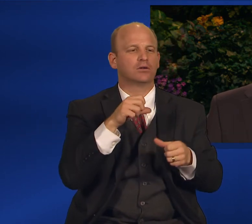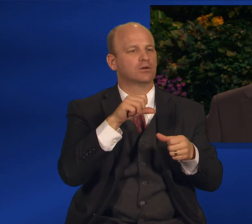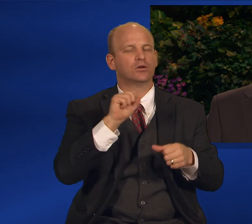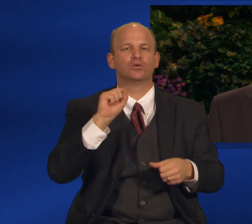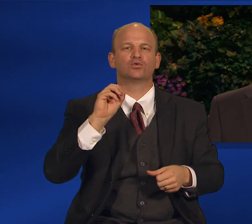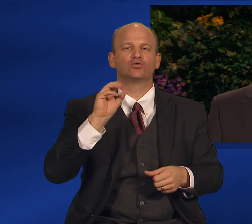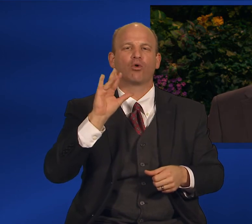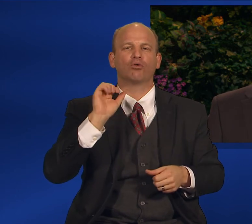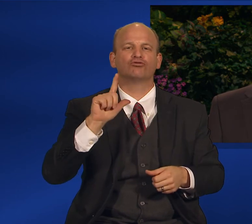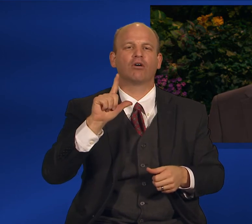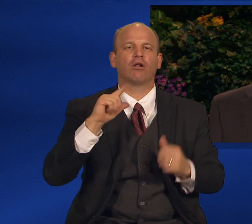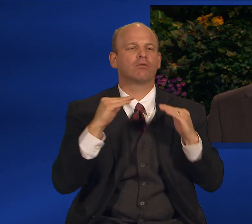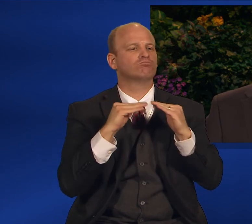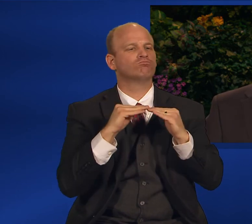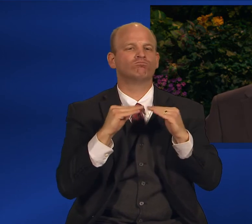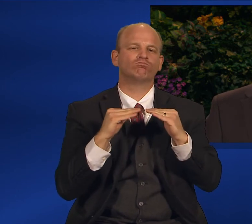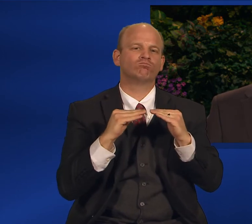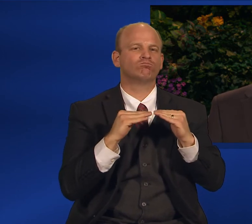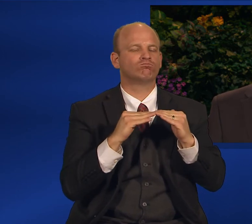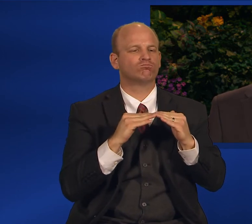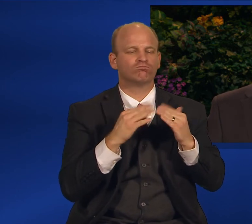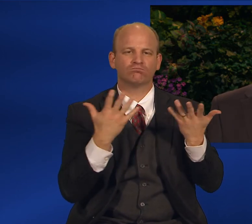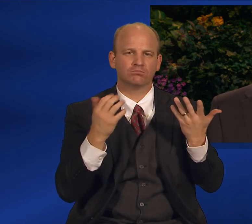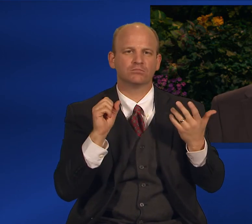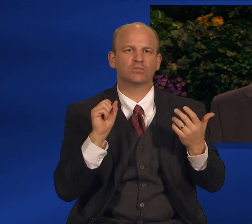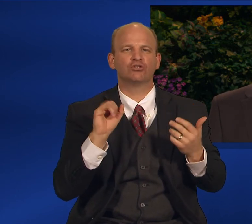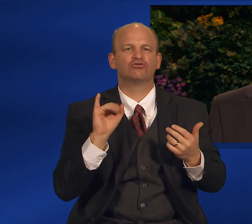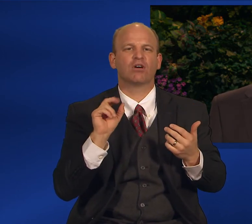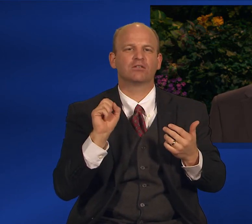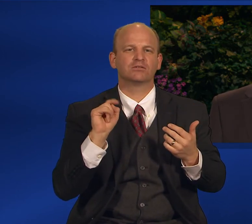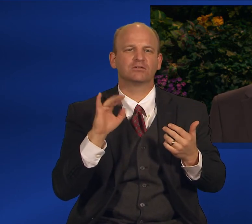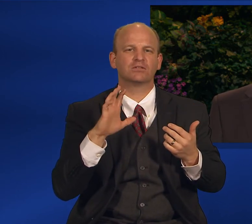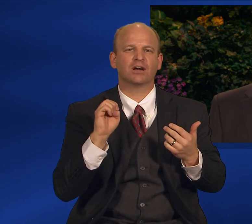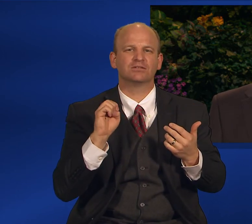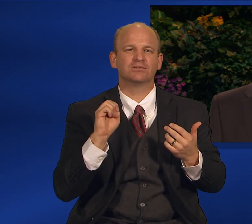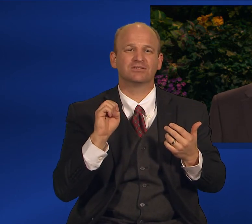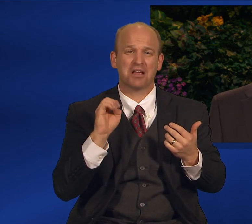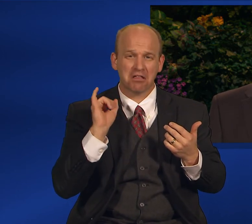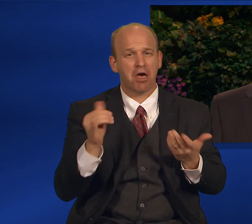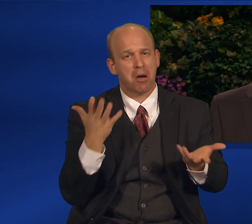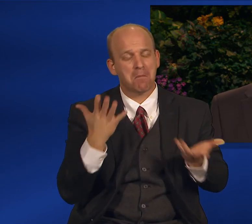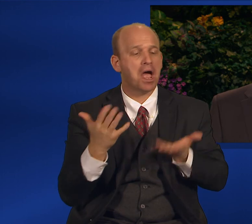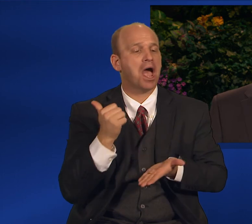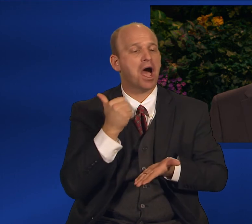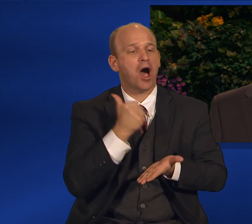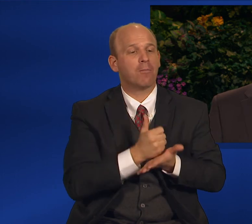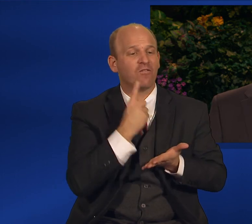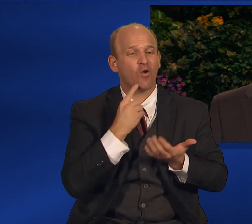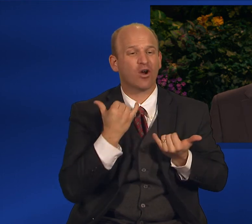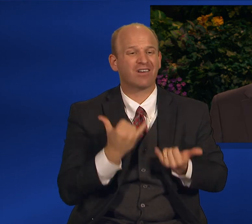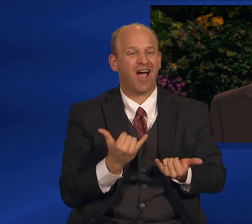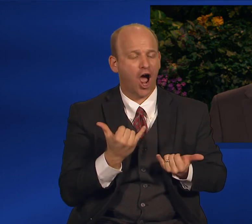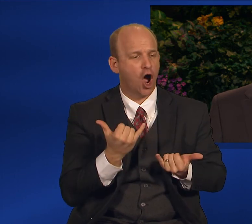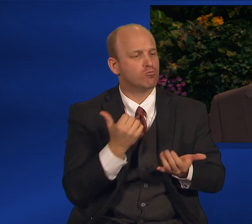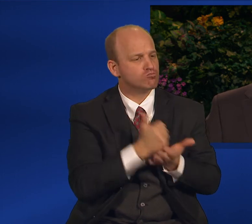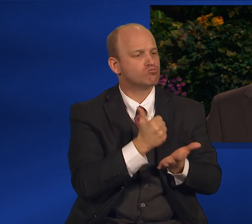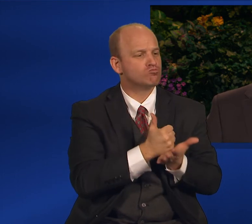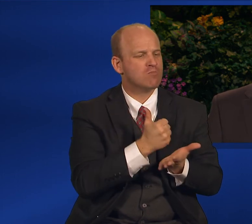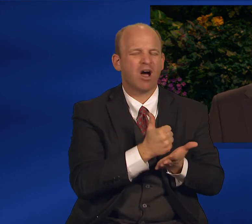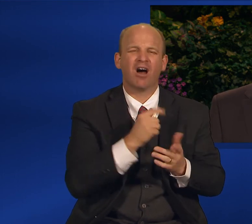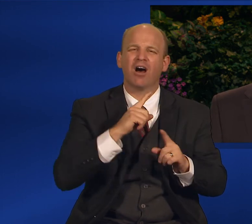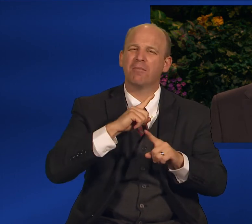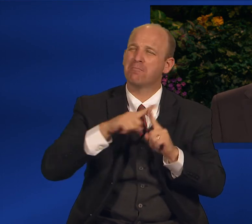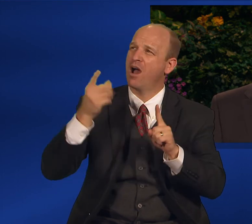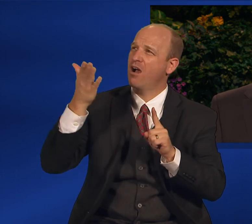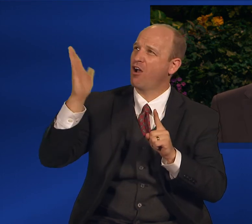may provide some help and reconciliation in the present, but it has no power to draw down from heaven perfect justice and